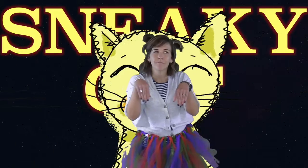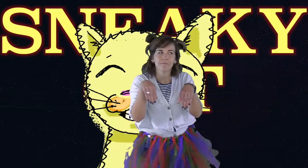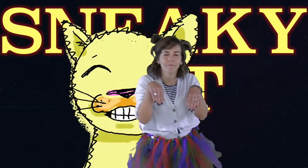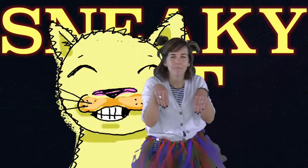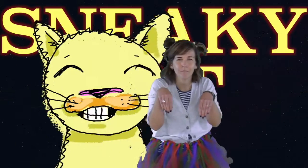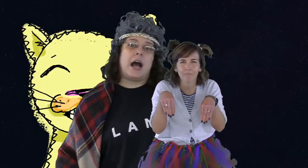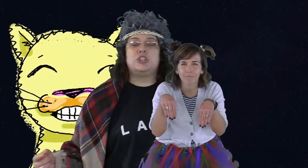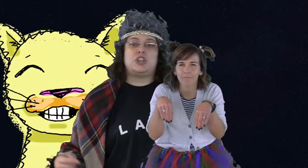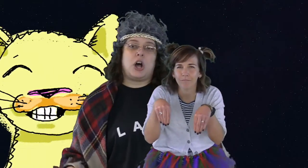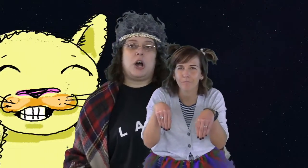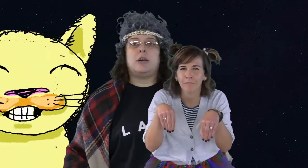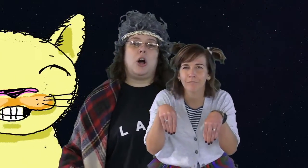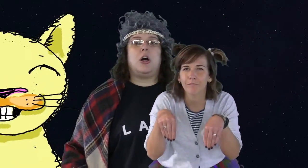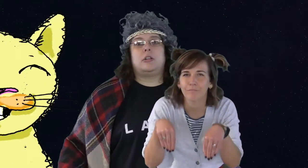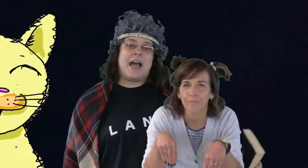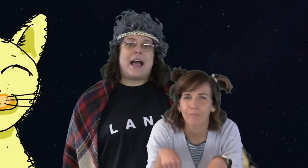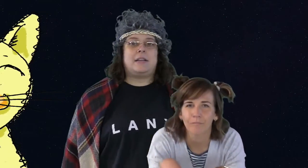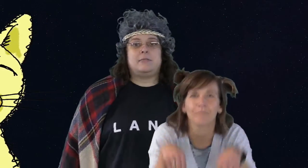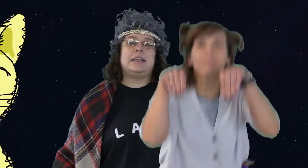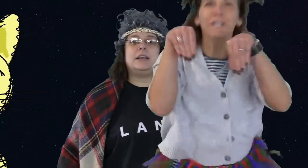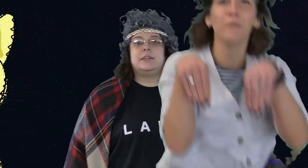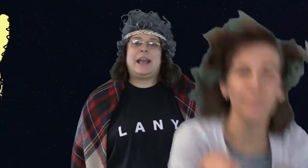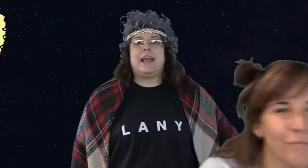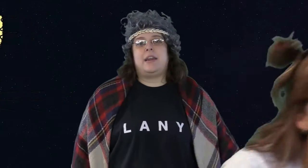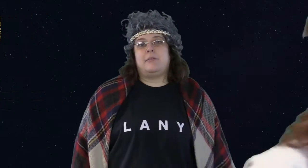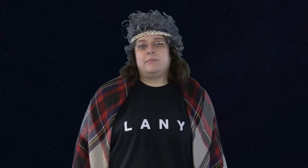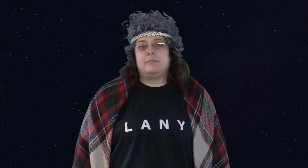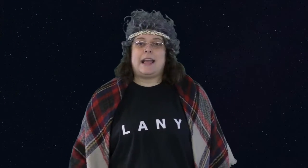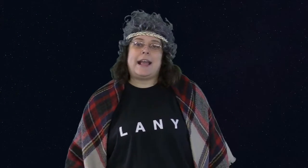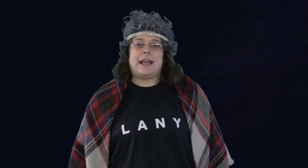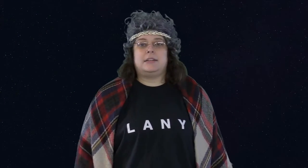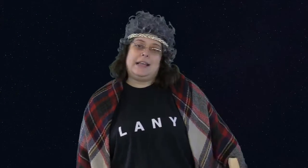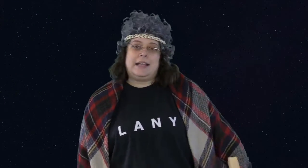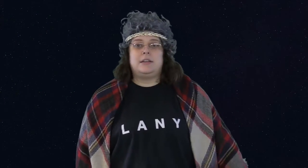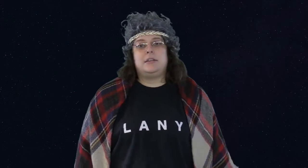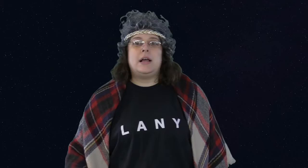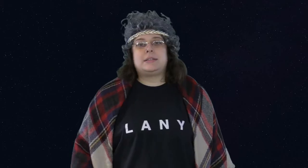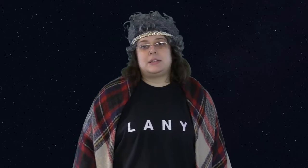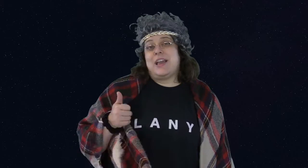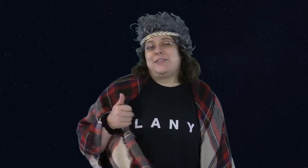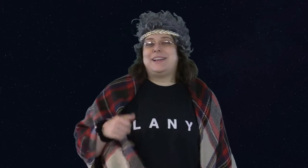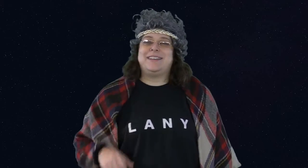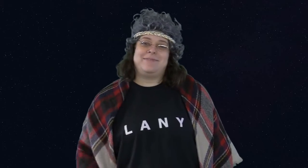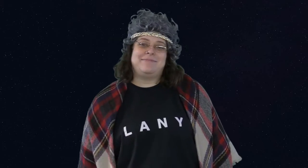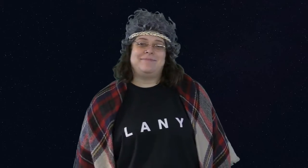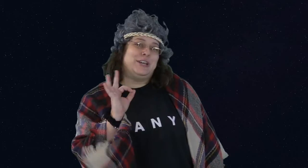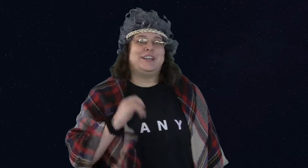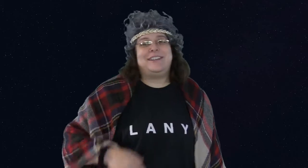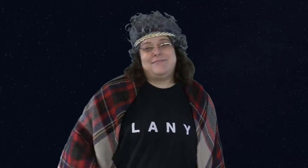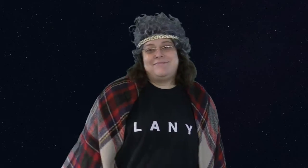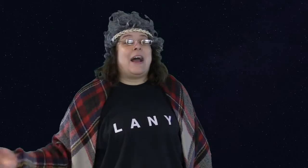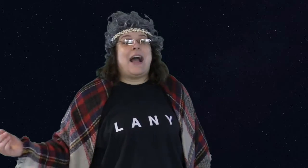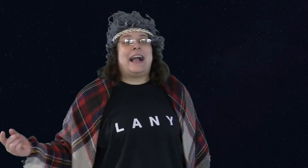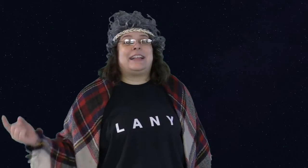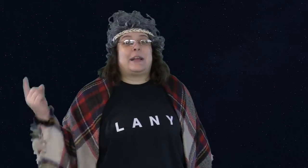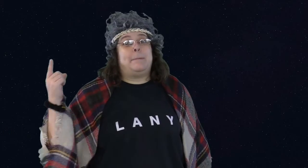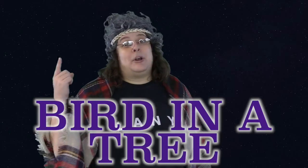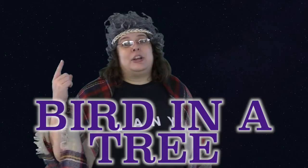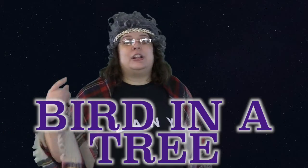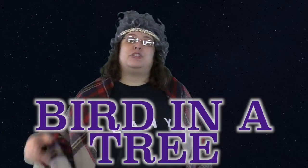God saw all that he made, and it was very good. Now act like a bird